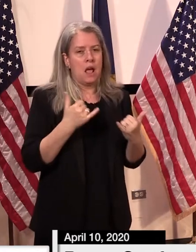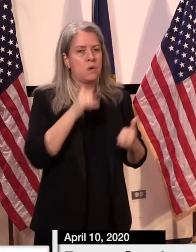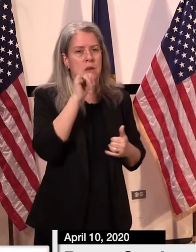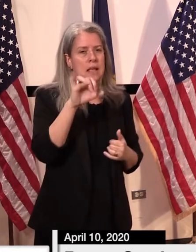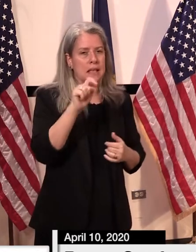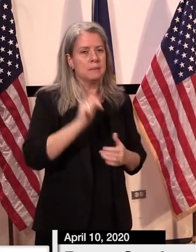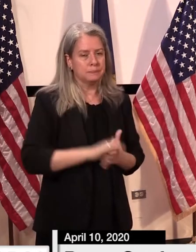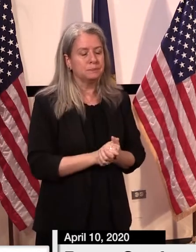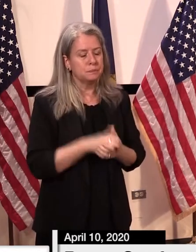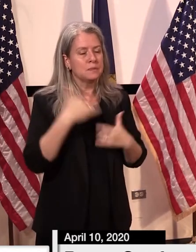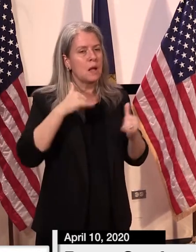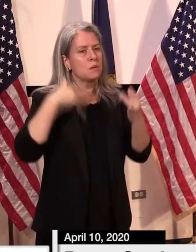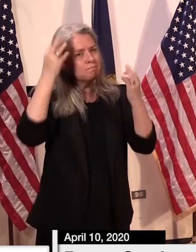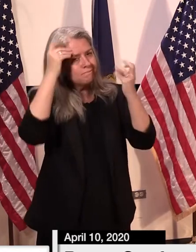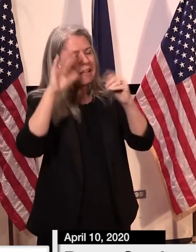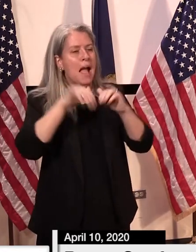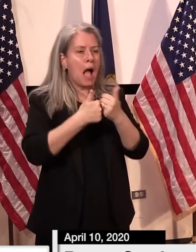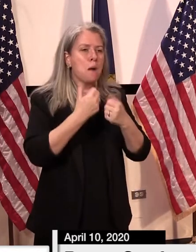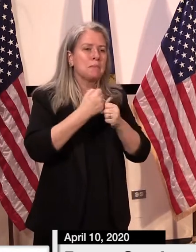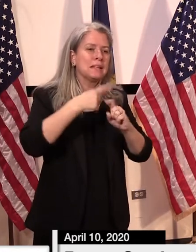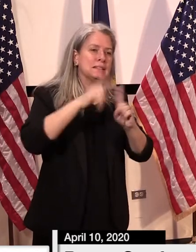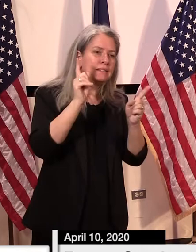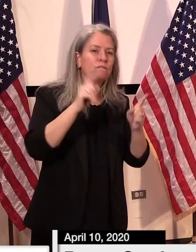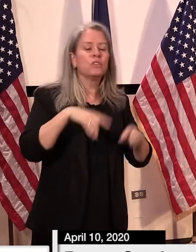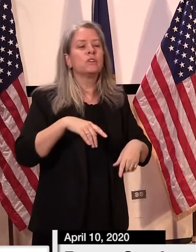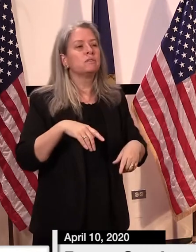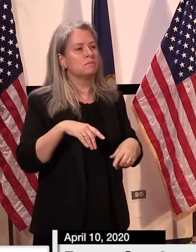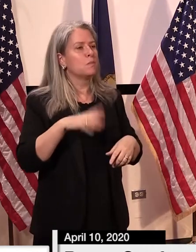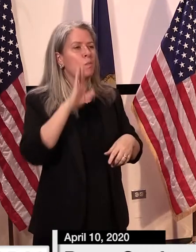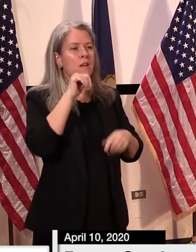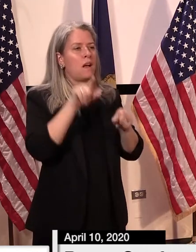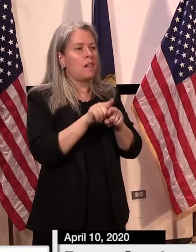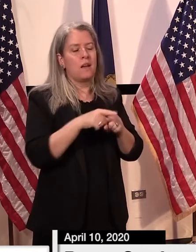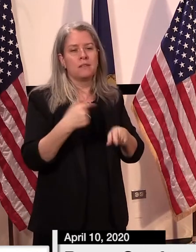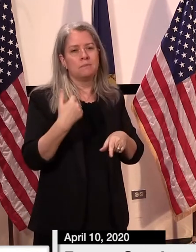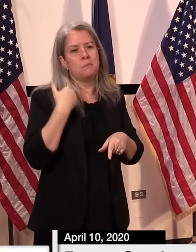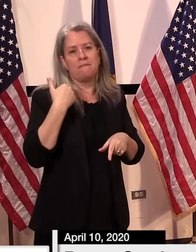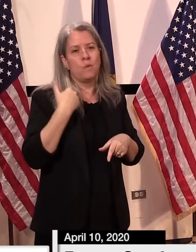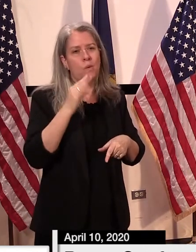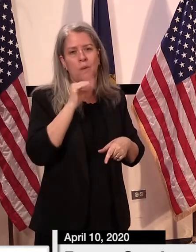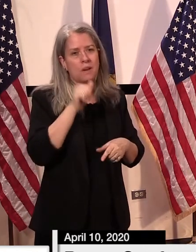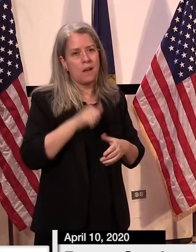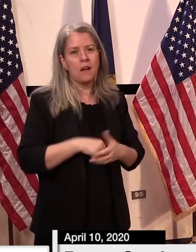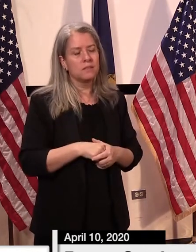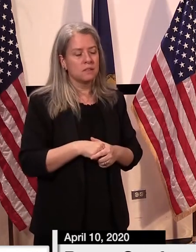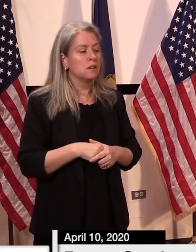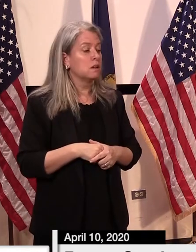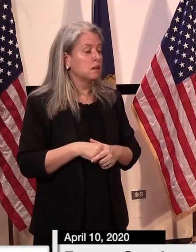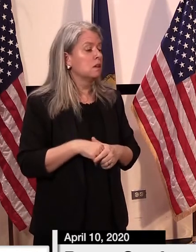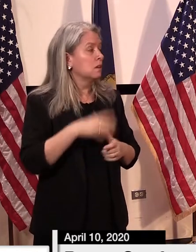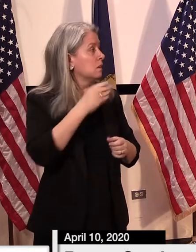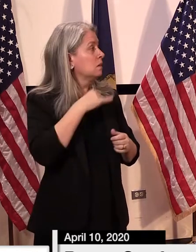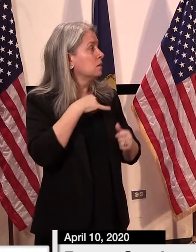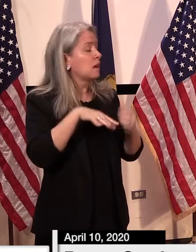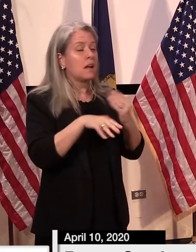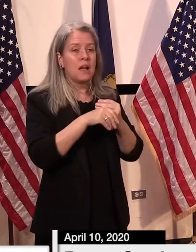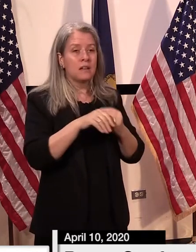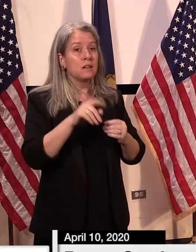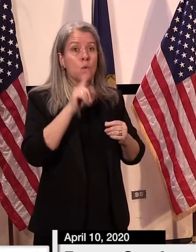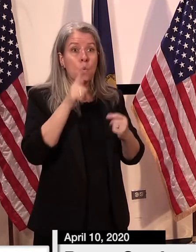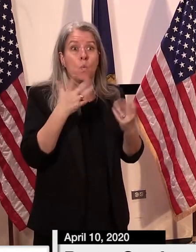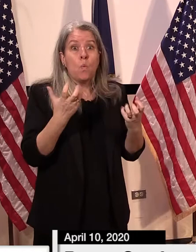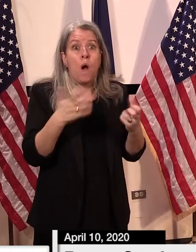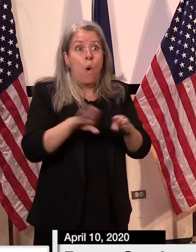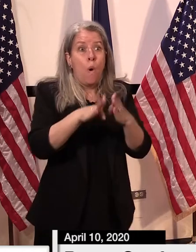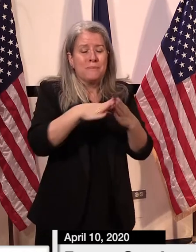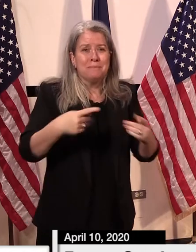many different ways, thinking outside the box. It's not going to be in the, the normal fashion. Uh, and I would just add, uh, there's nobody more anxious